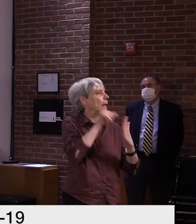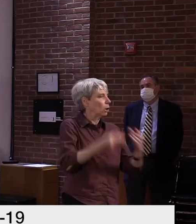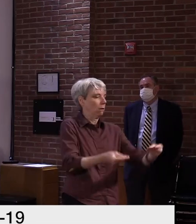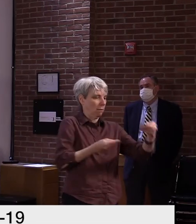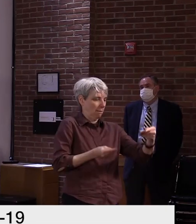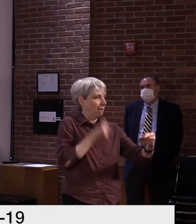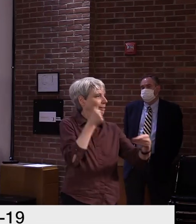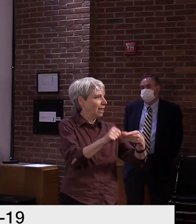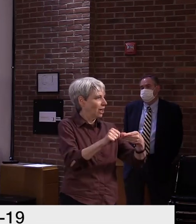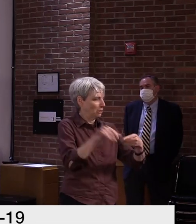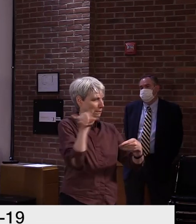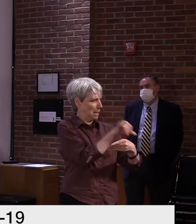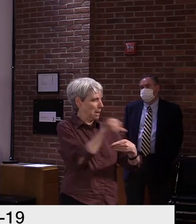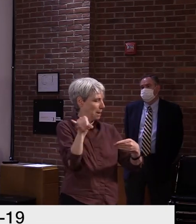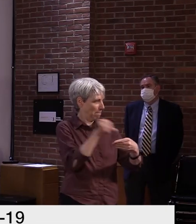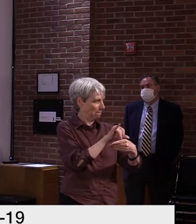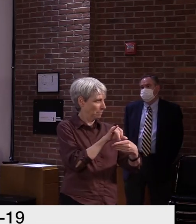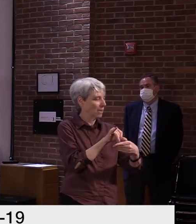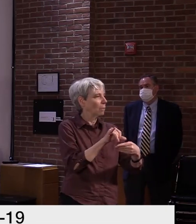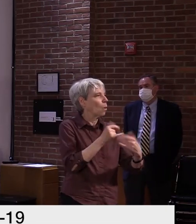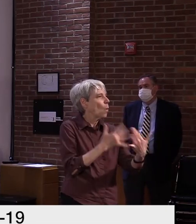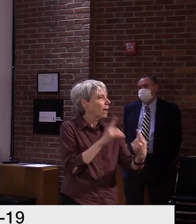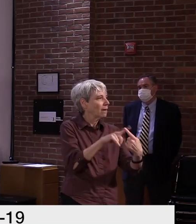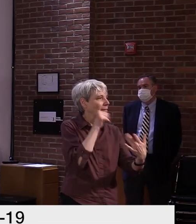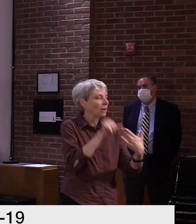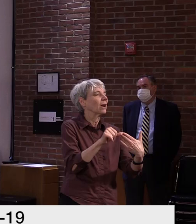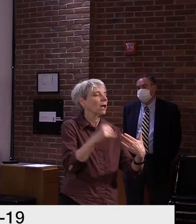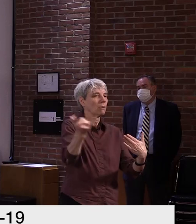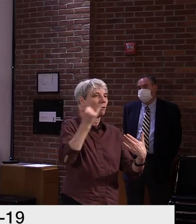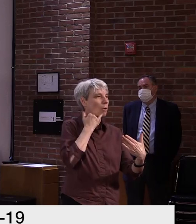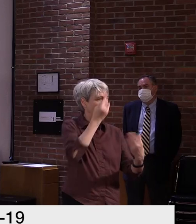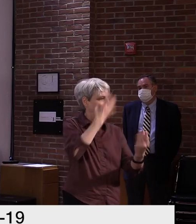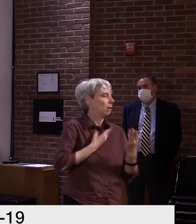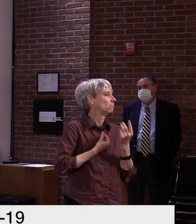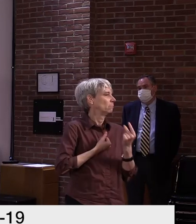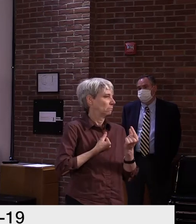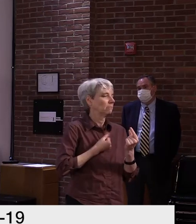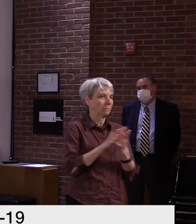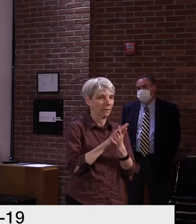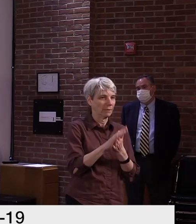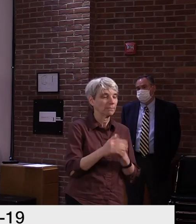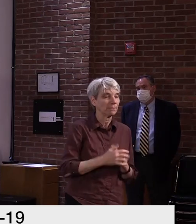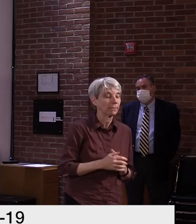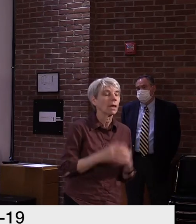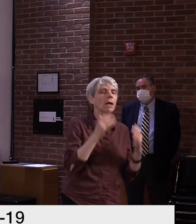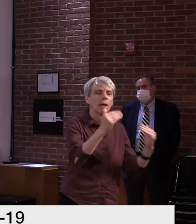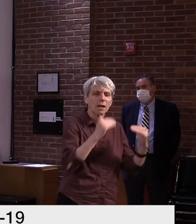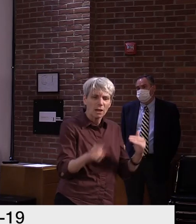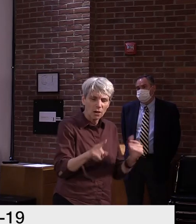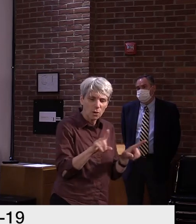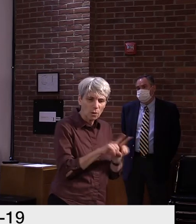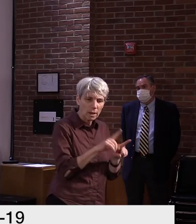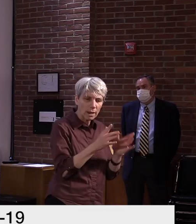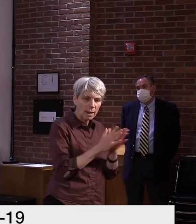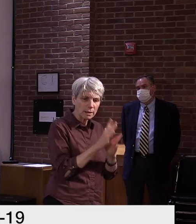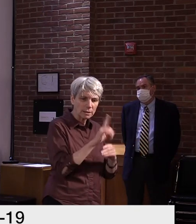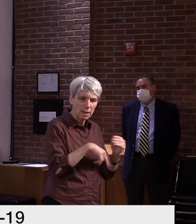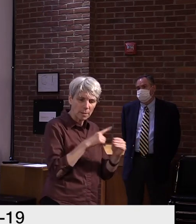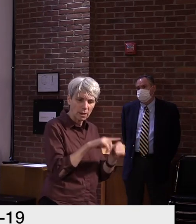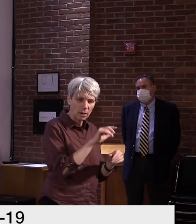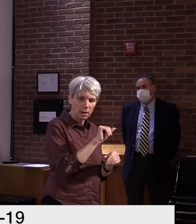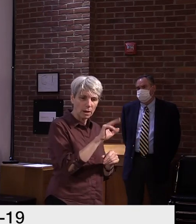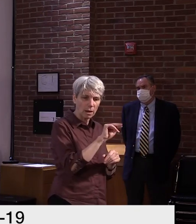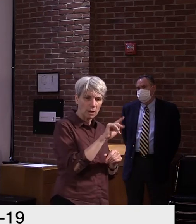news was because they're getting a quicker call. So that was that set of questions. Uh, then you asked about both antibody and